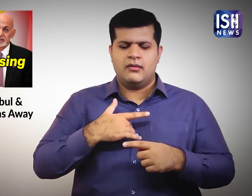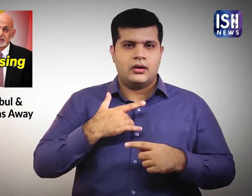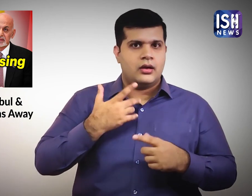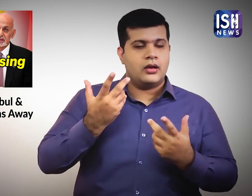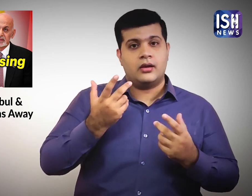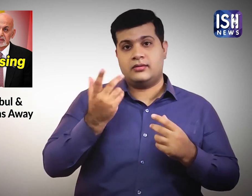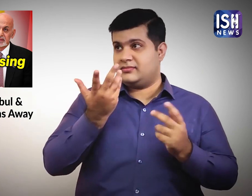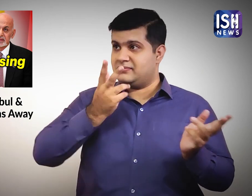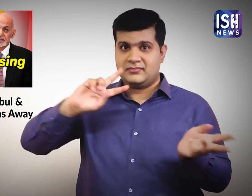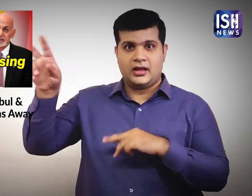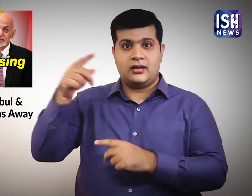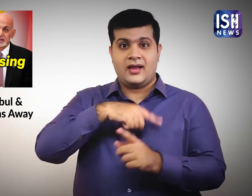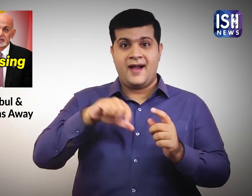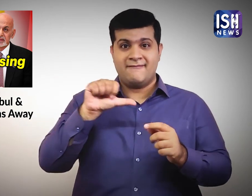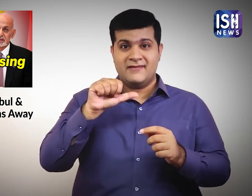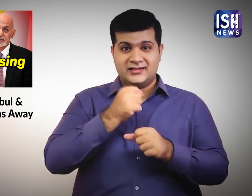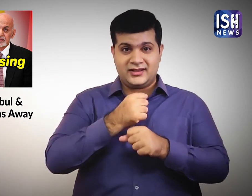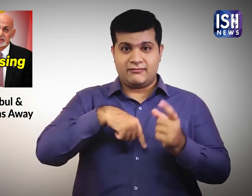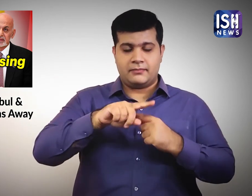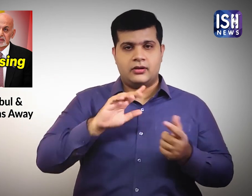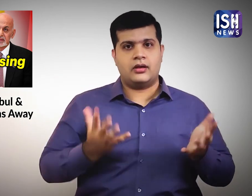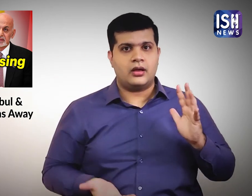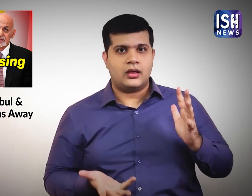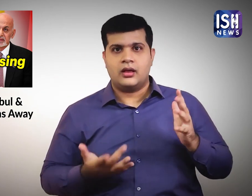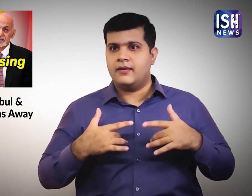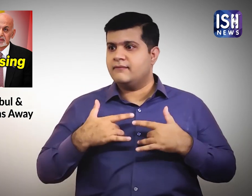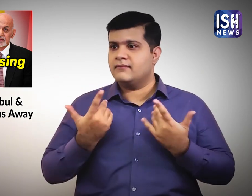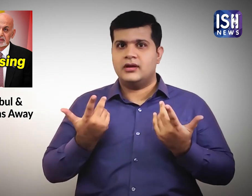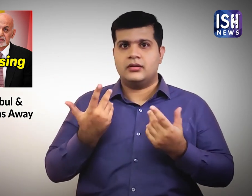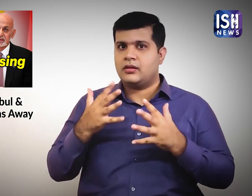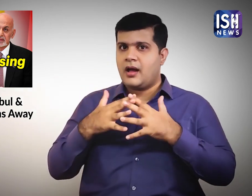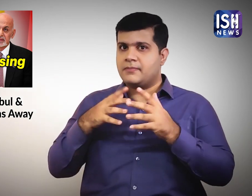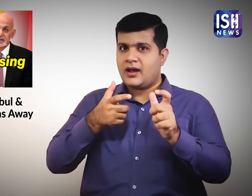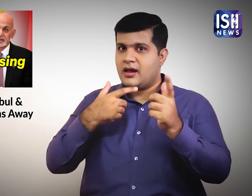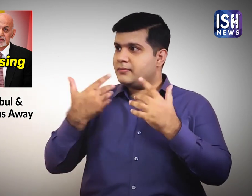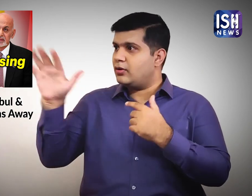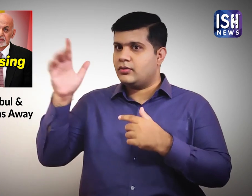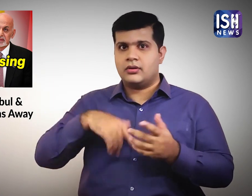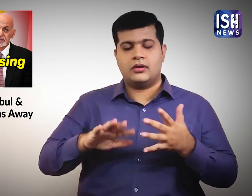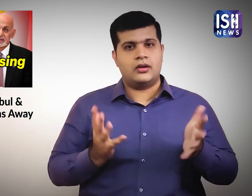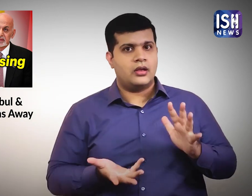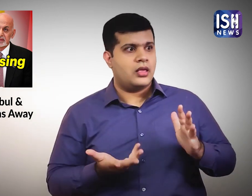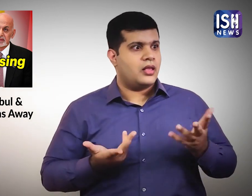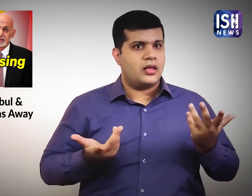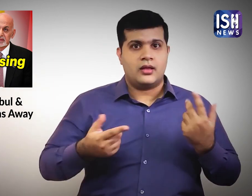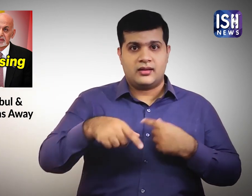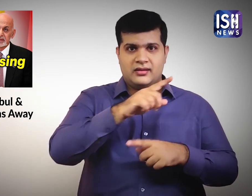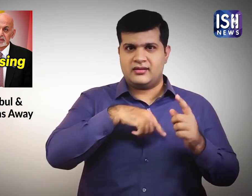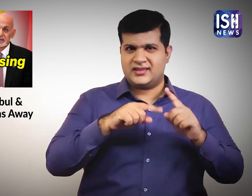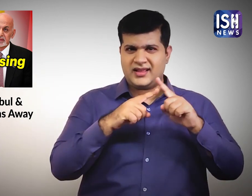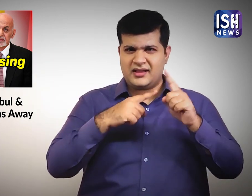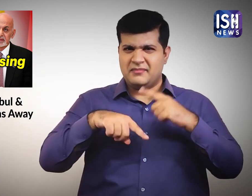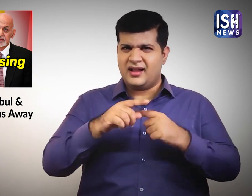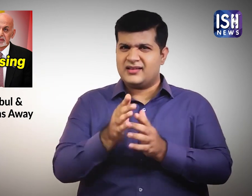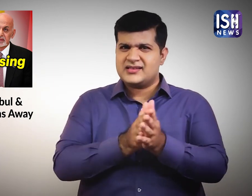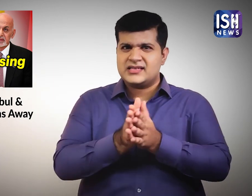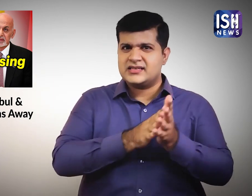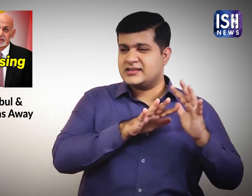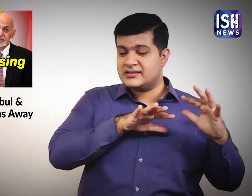After the USA retreated, the Afghan government was not able to stop the Taliban from capturing the country. On the 9th or